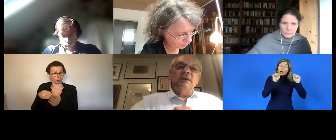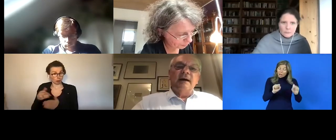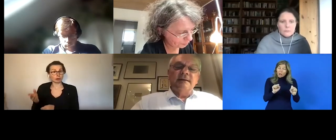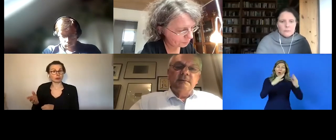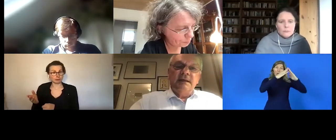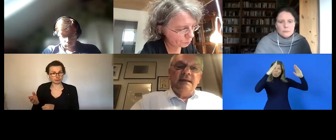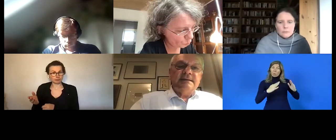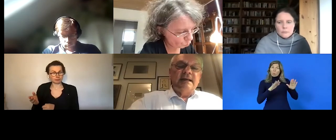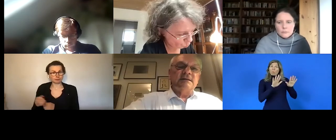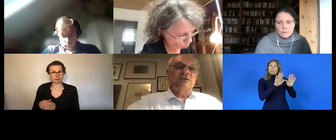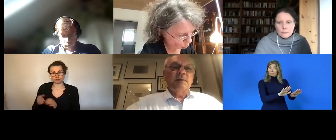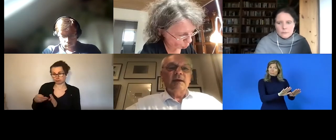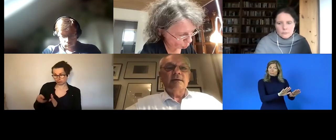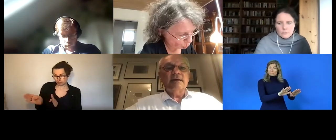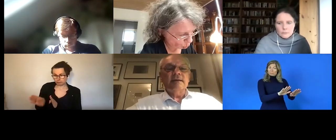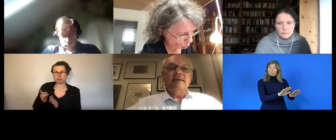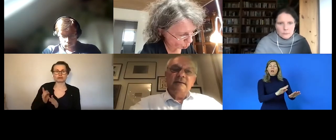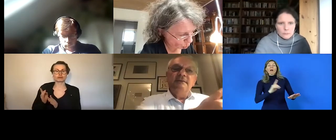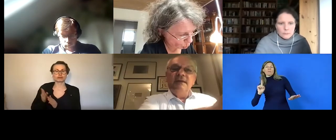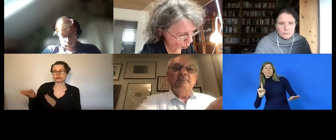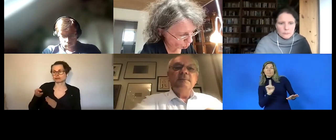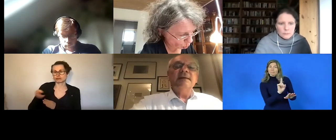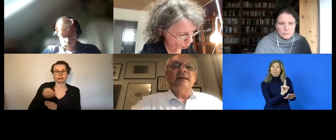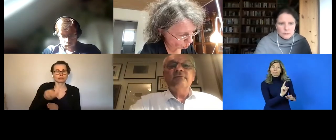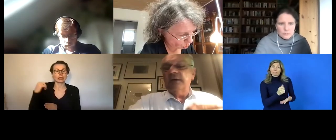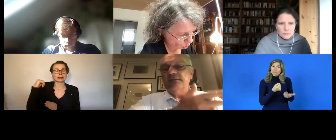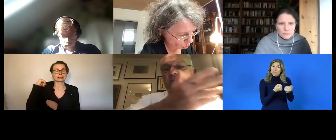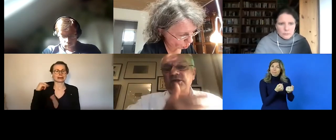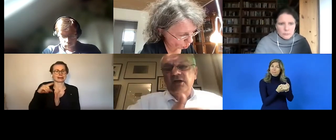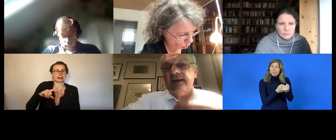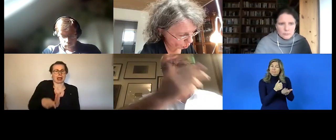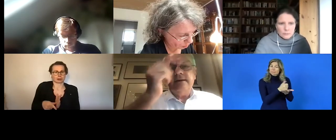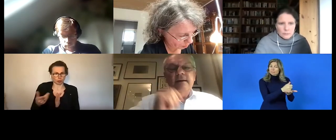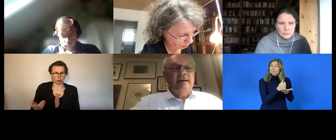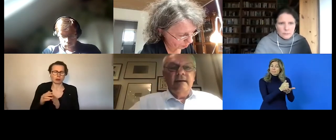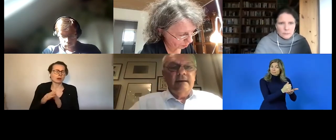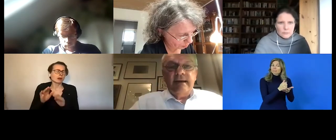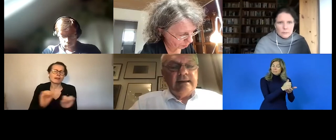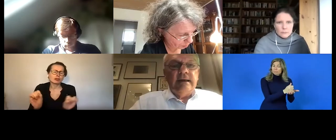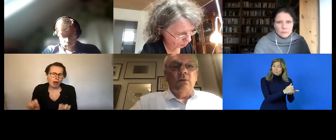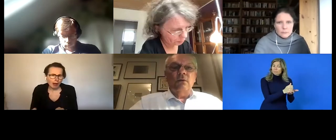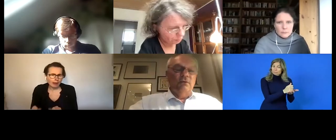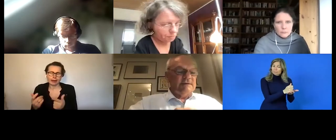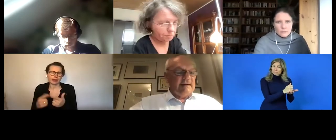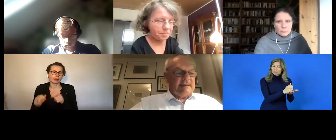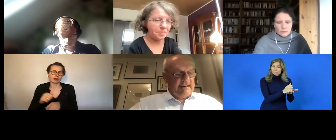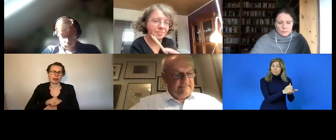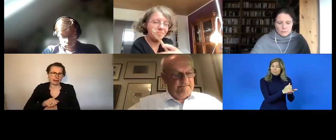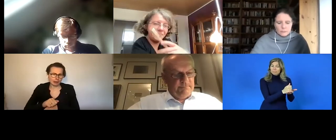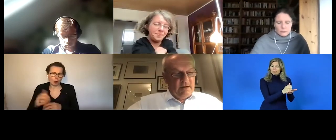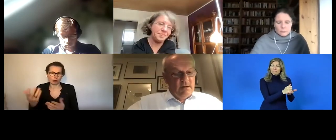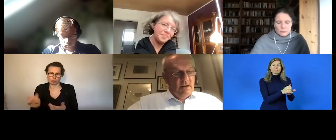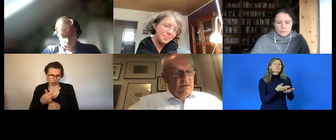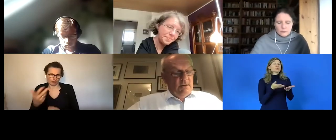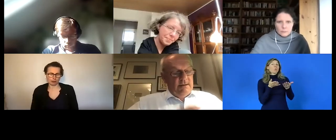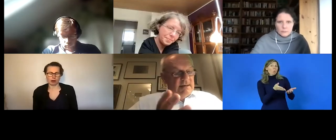receive help and so that's a kind of of service that we offer